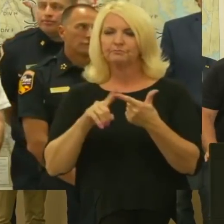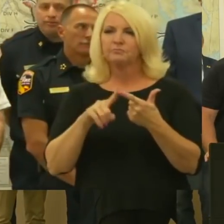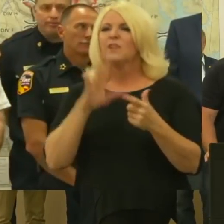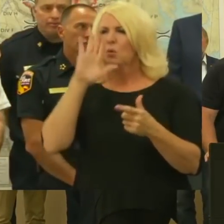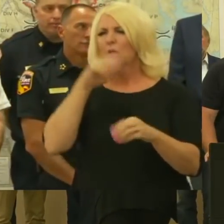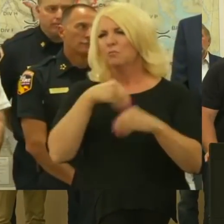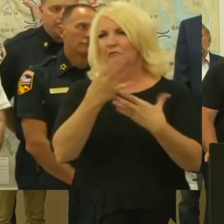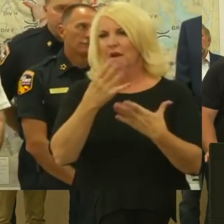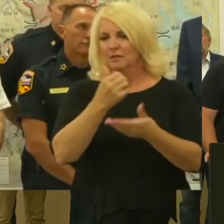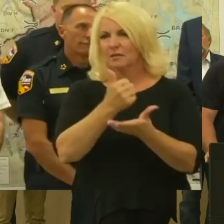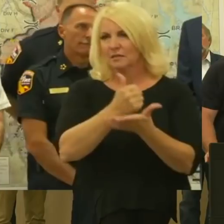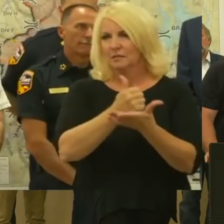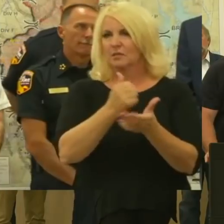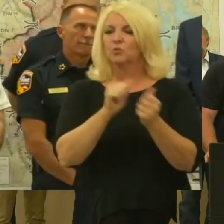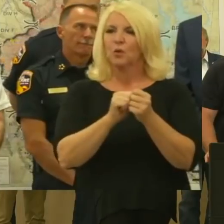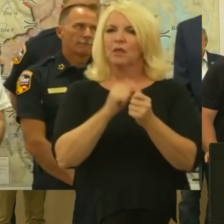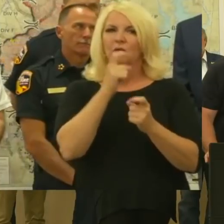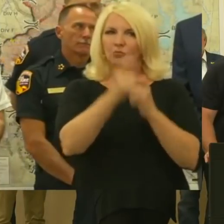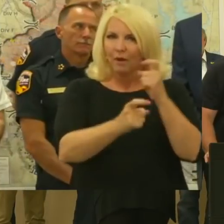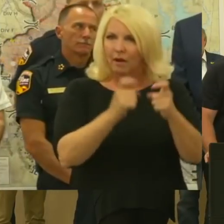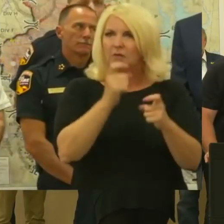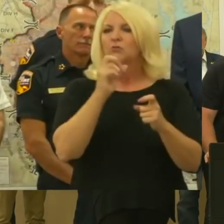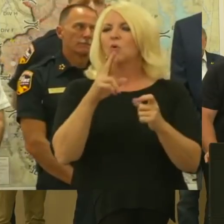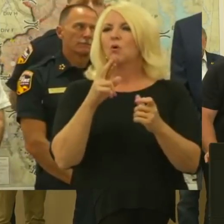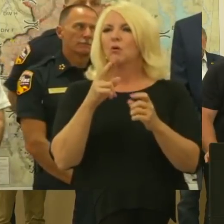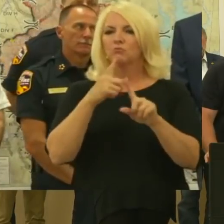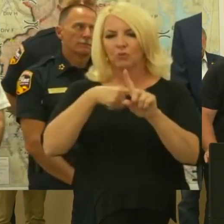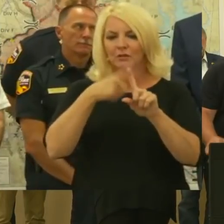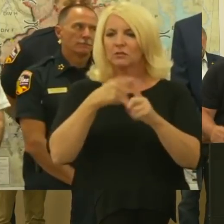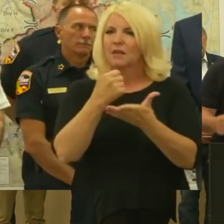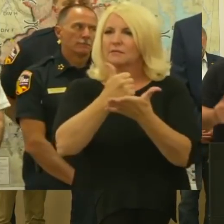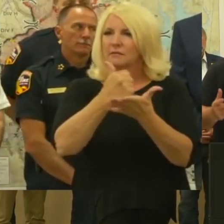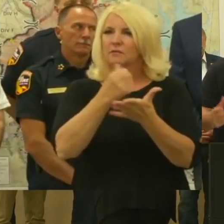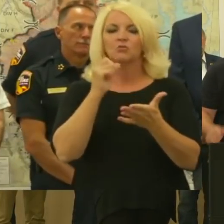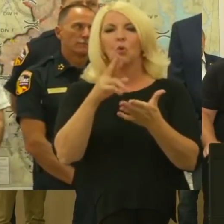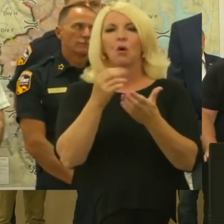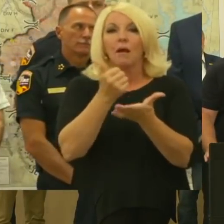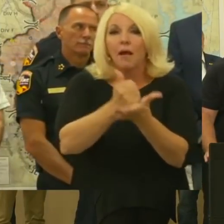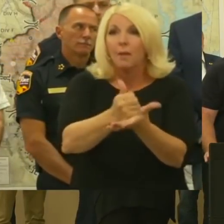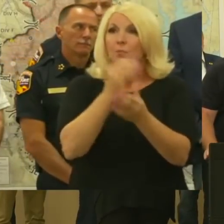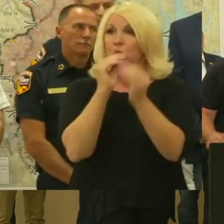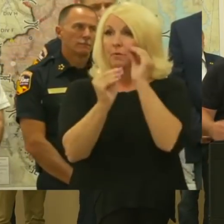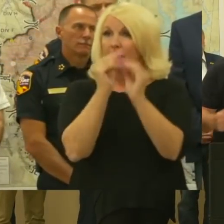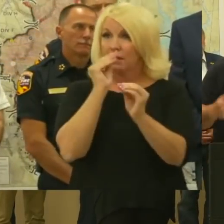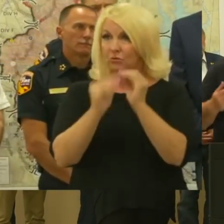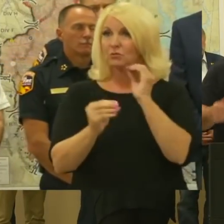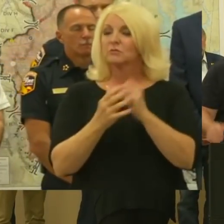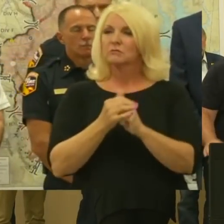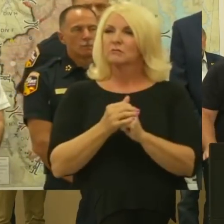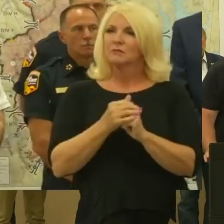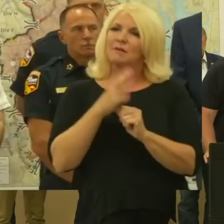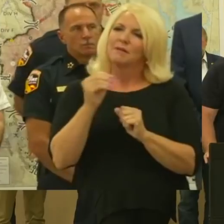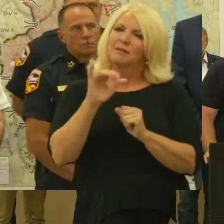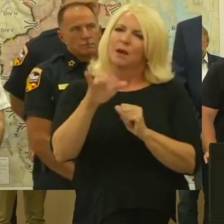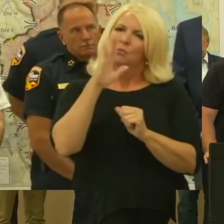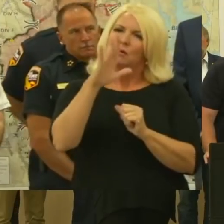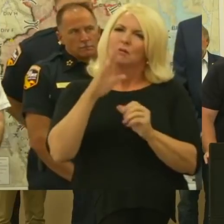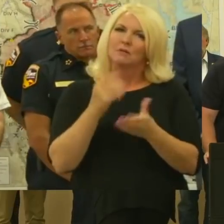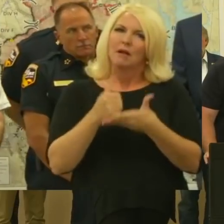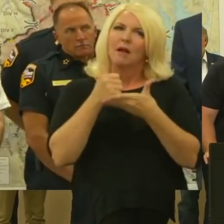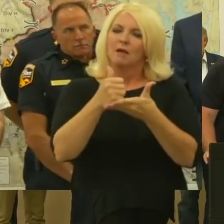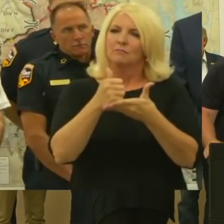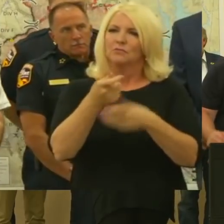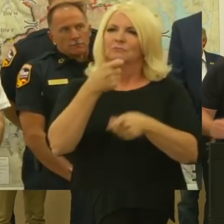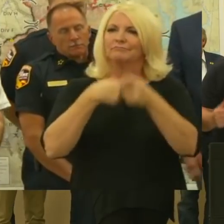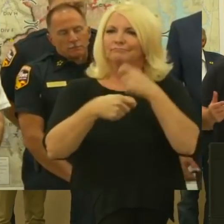assistance to them in the form of grants or rental assistance to help with repairs or potential parts that contribute to the cost for replacement of their